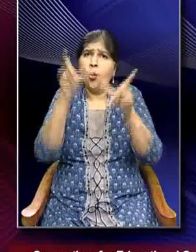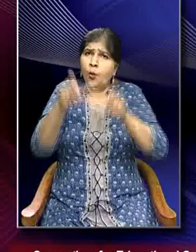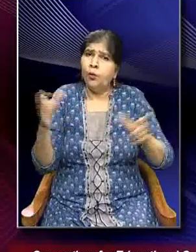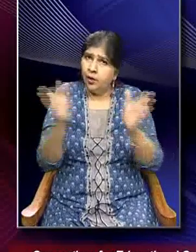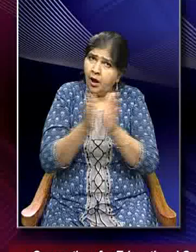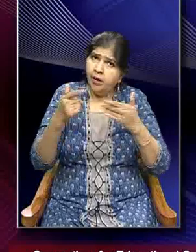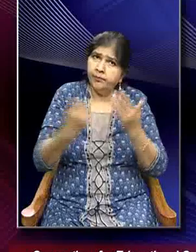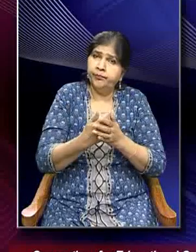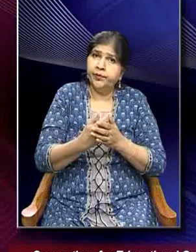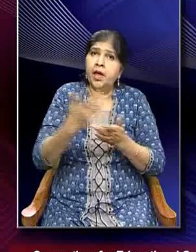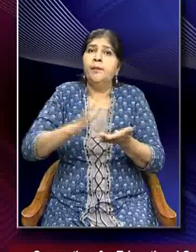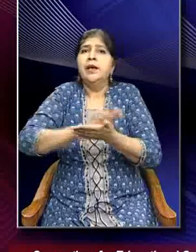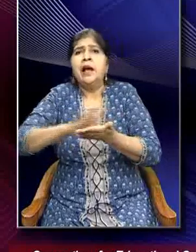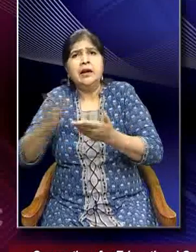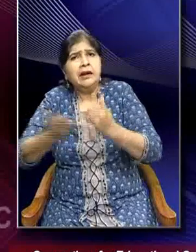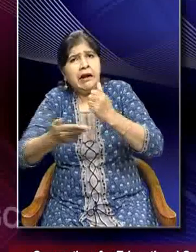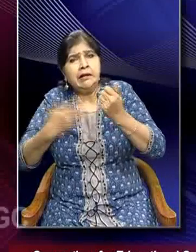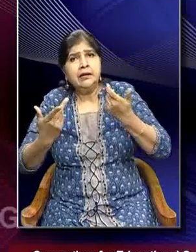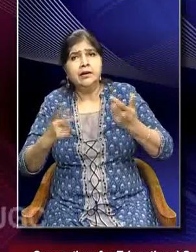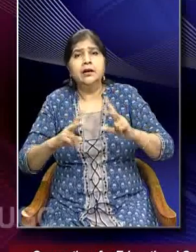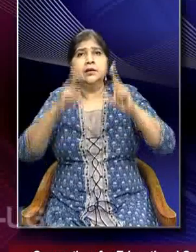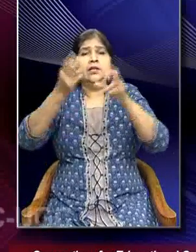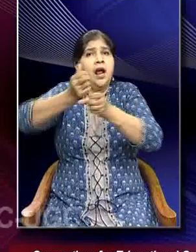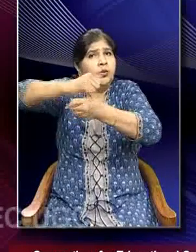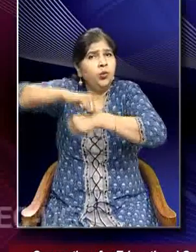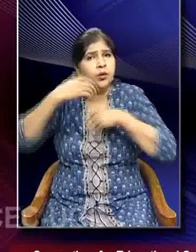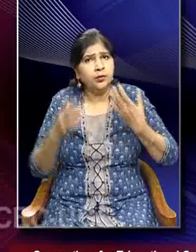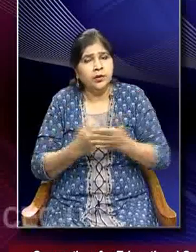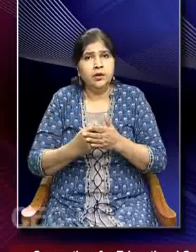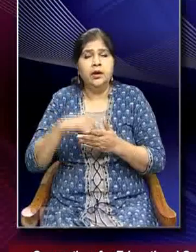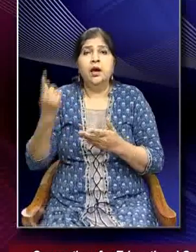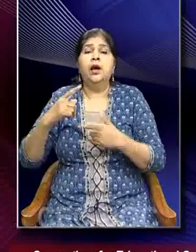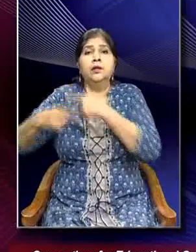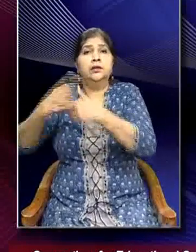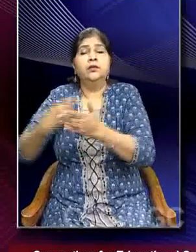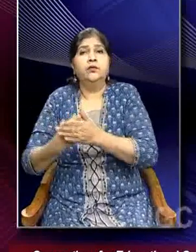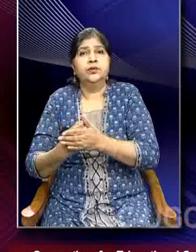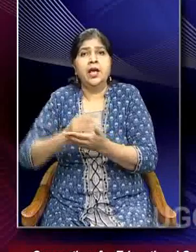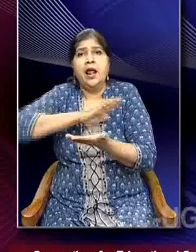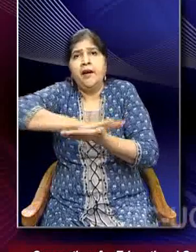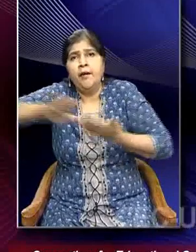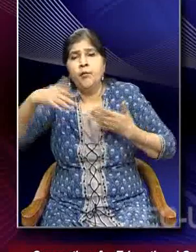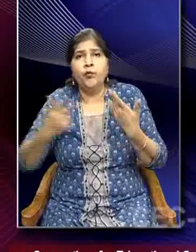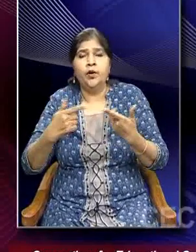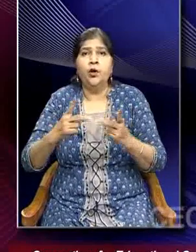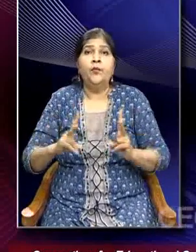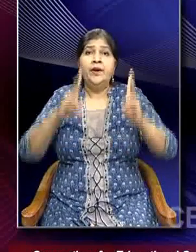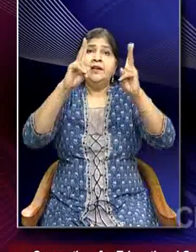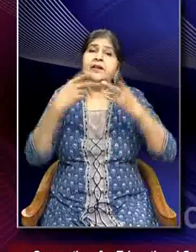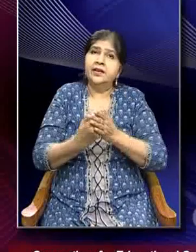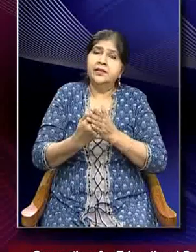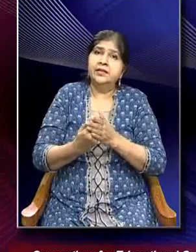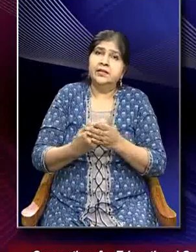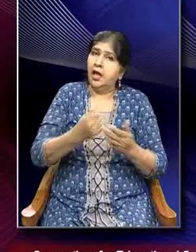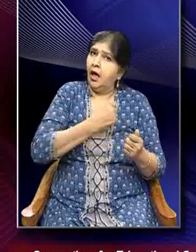is clearing, destroying or otherwise removal of trees through